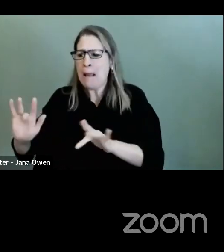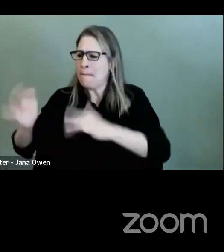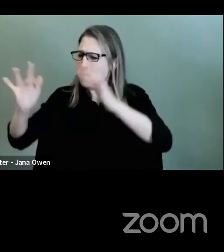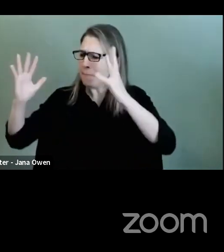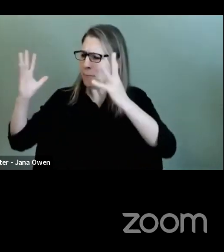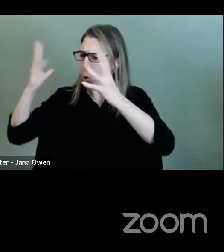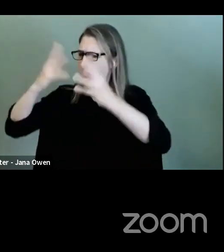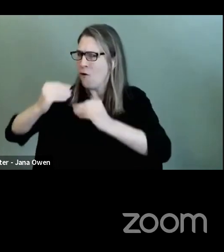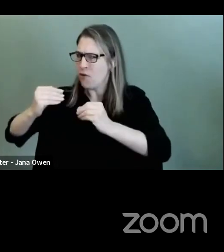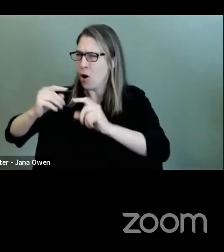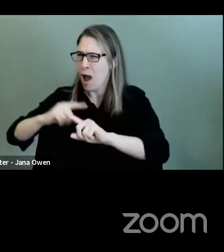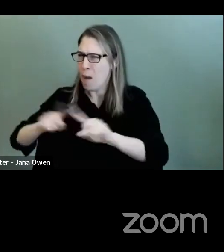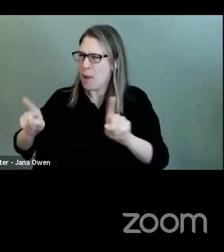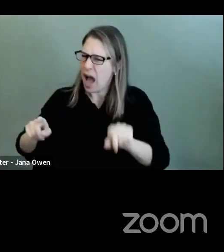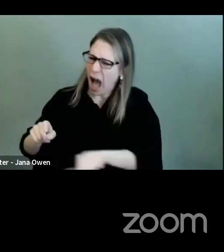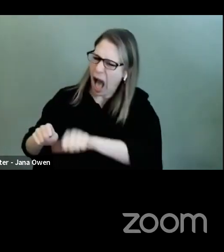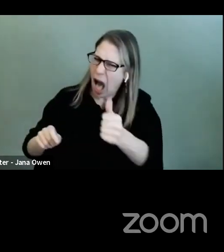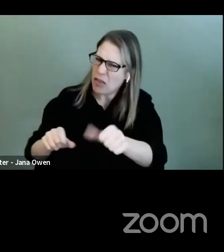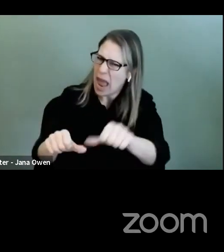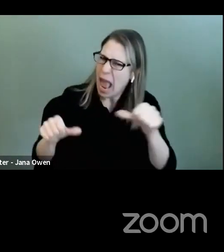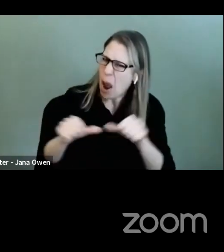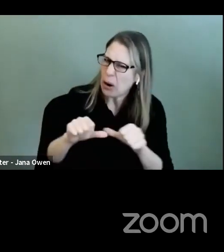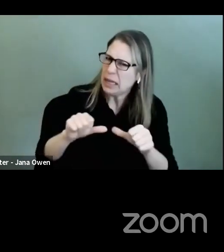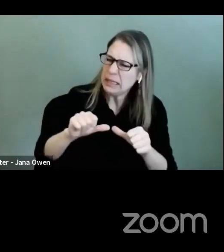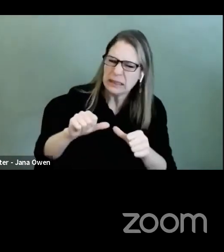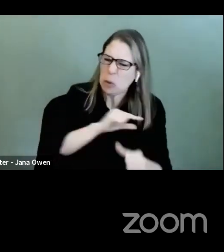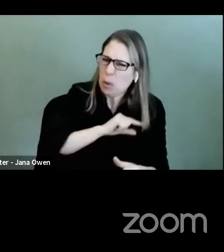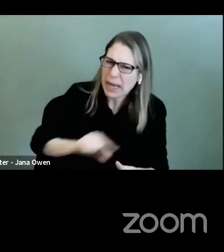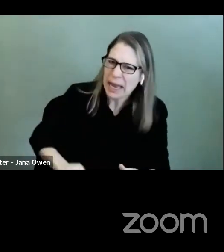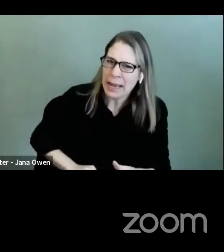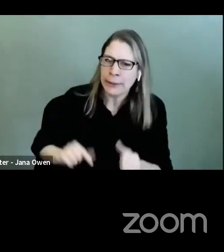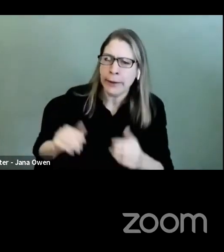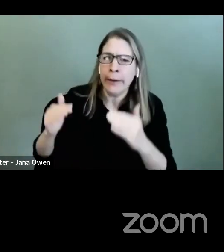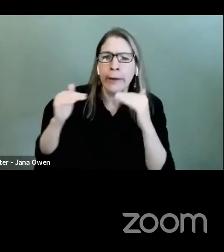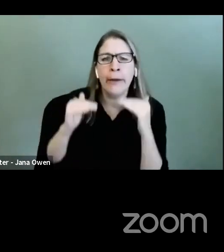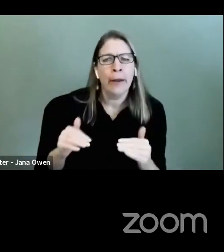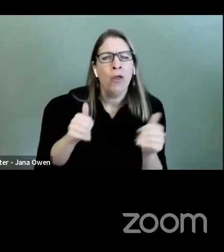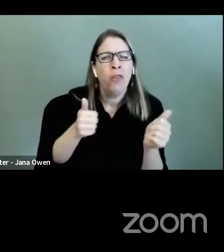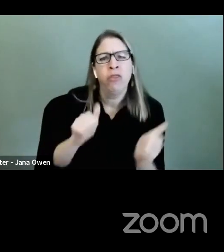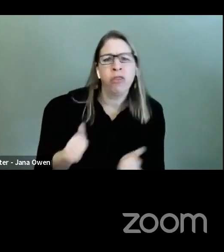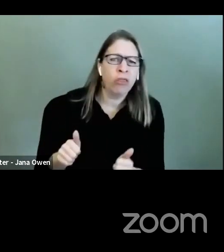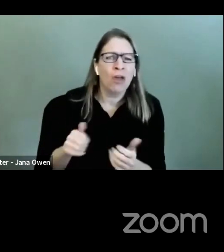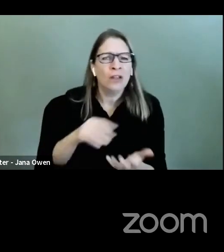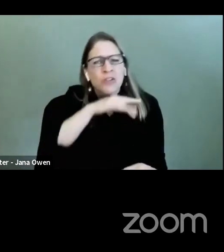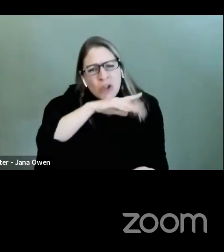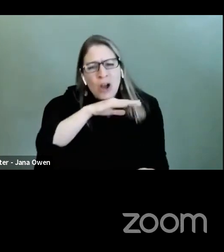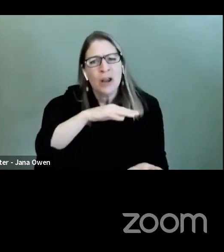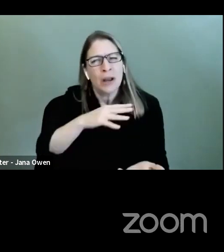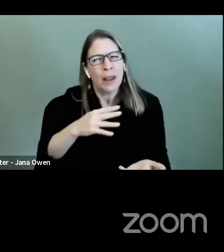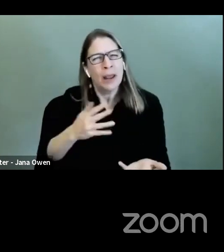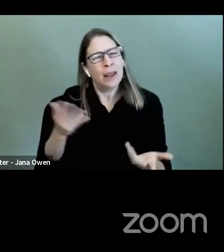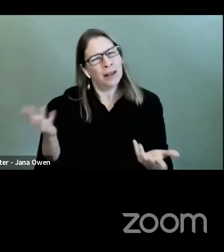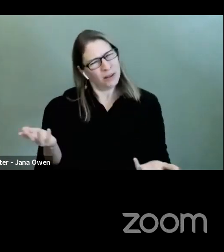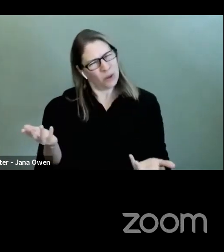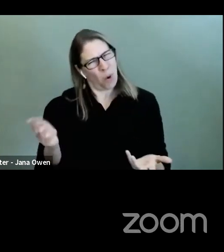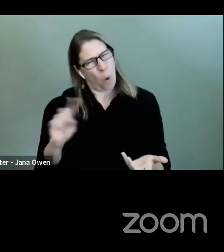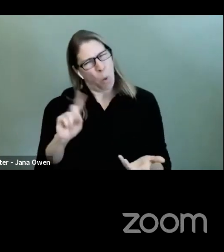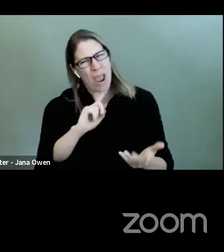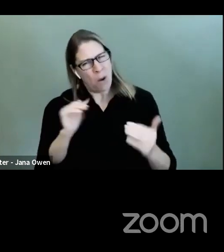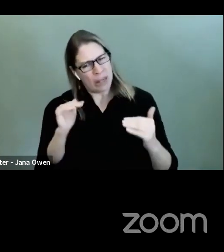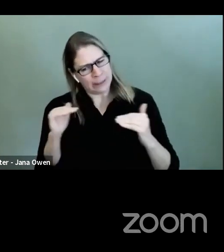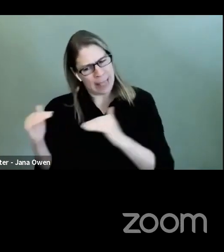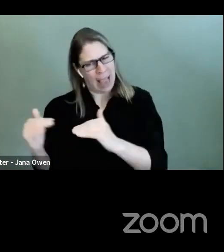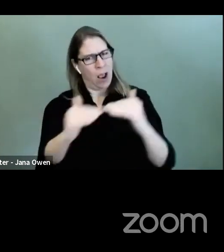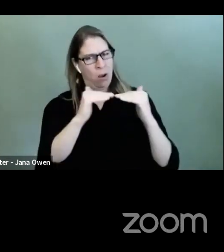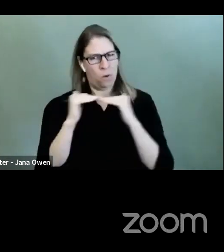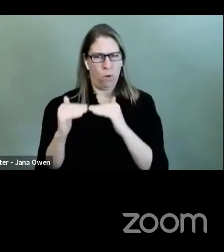in the Bronx and in some areas of Queens. And so we need to make sure that if we're investing in public transit, we're not just